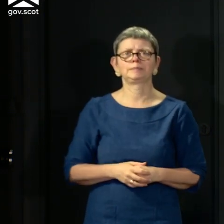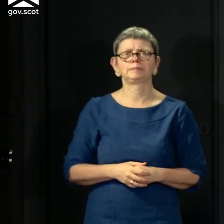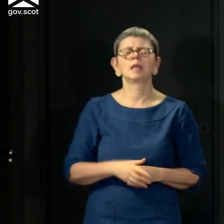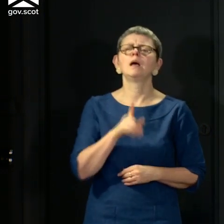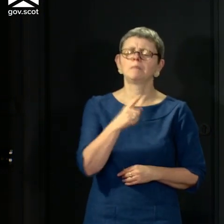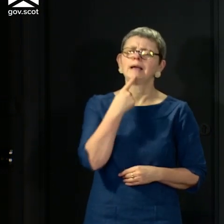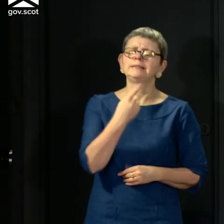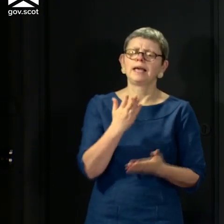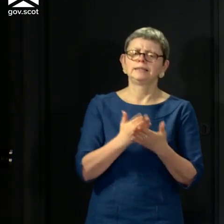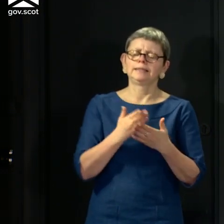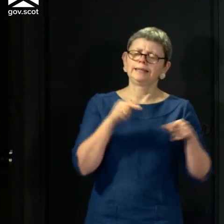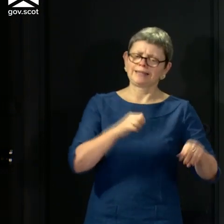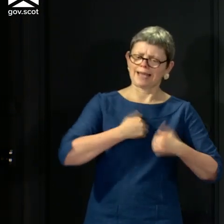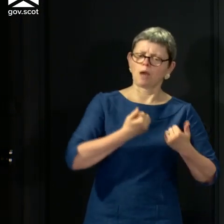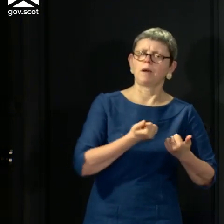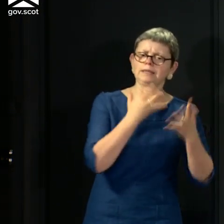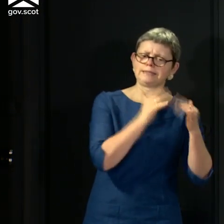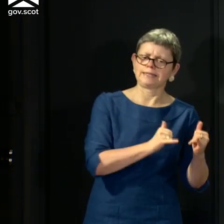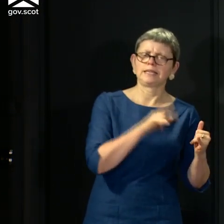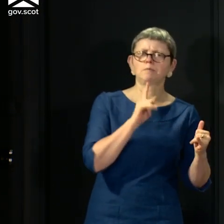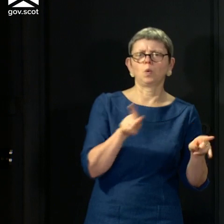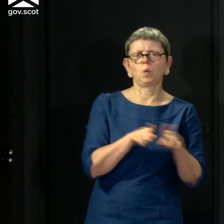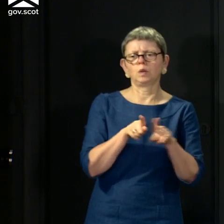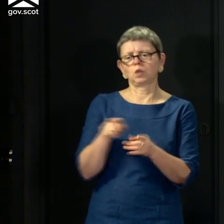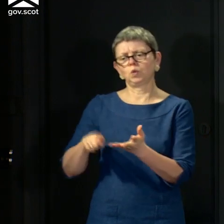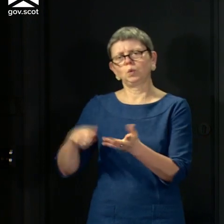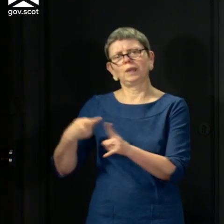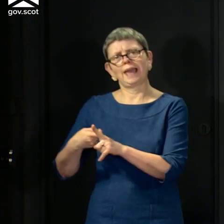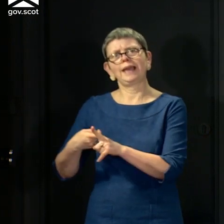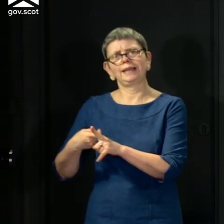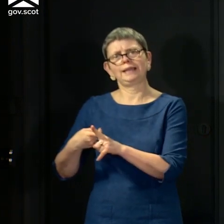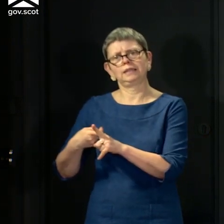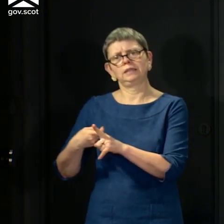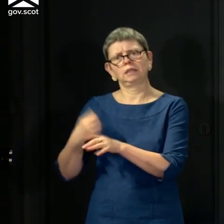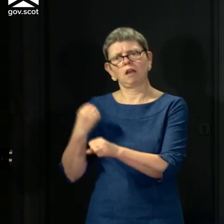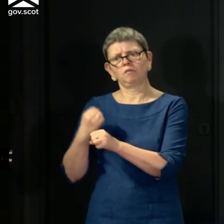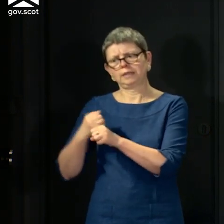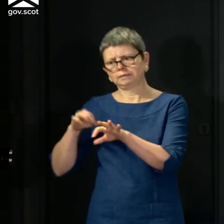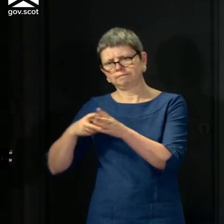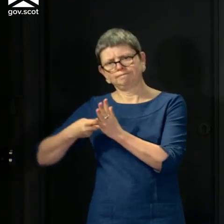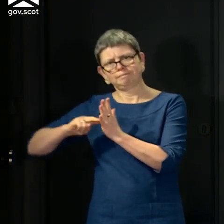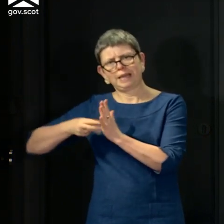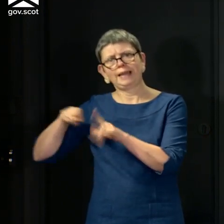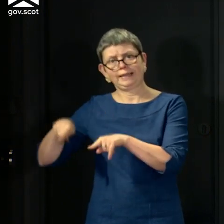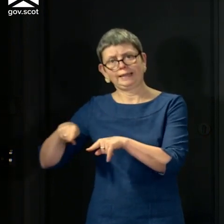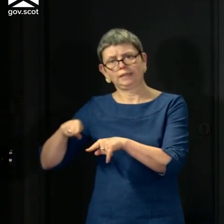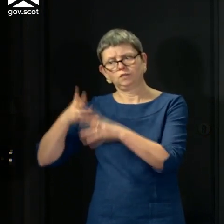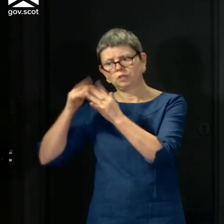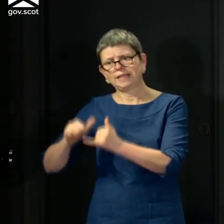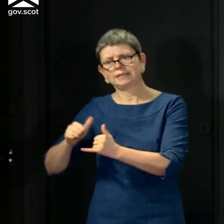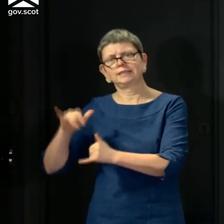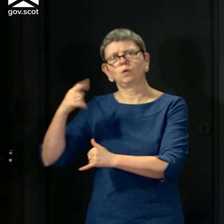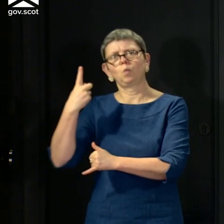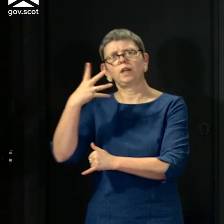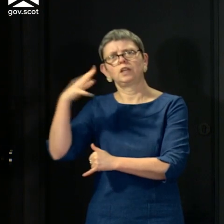benefited from UK-wide efforts to reach capacity of 100,000 tests a day. And we are doing that. The lighthouse